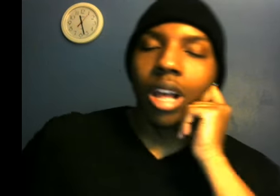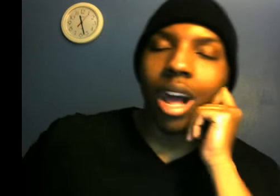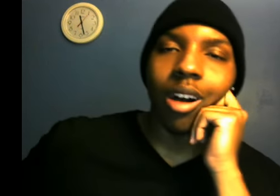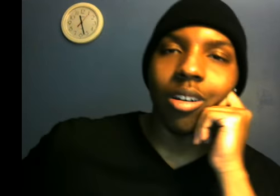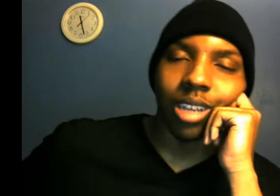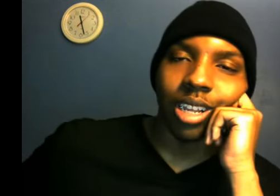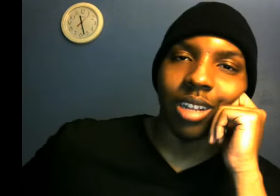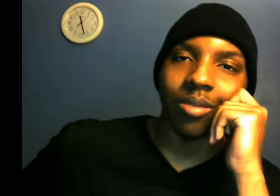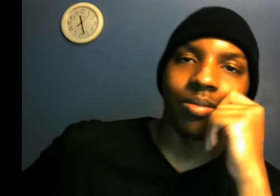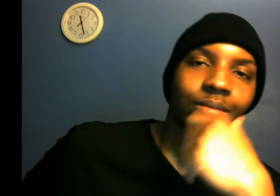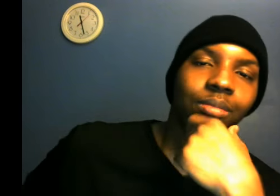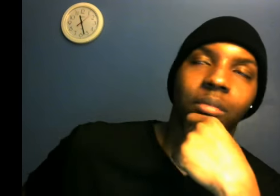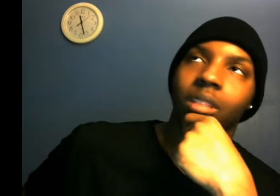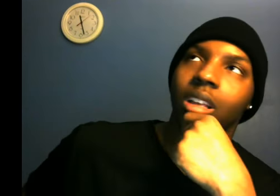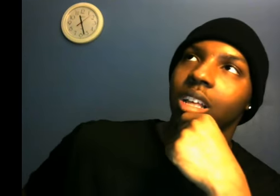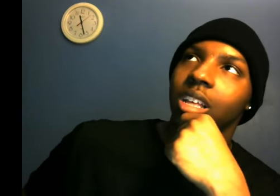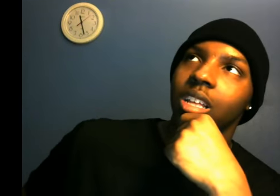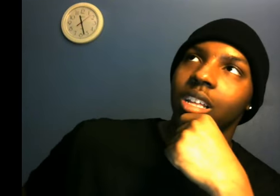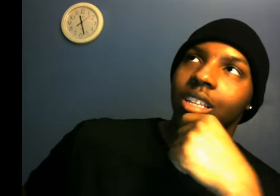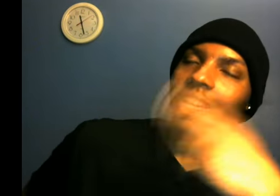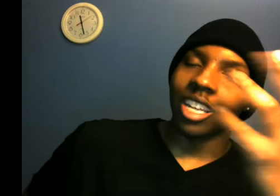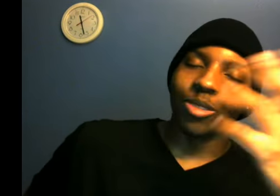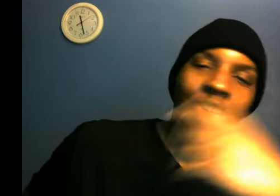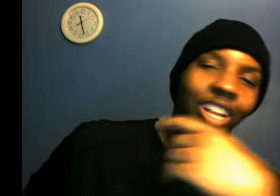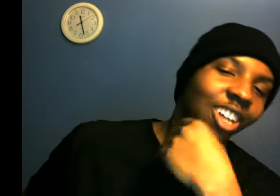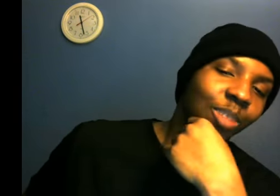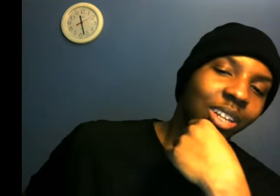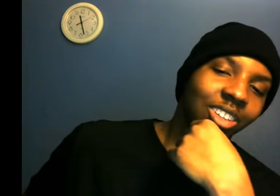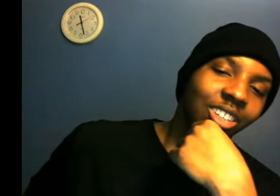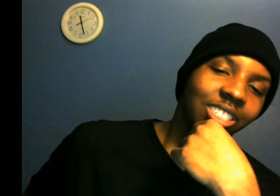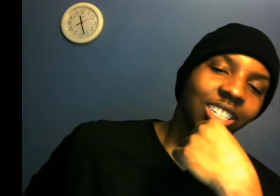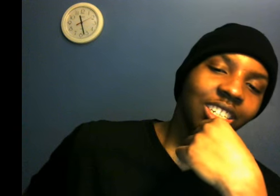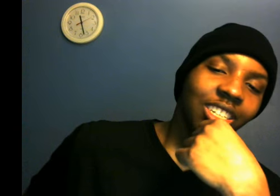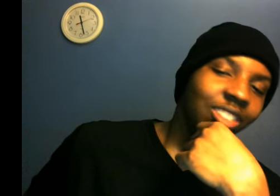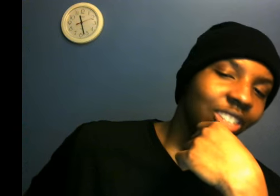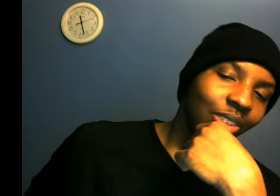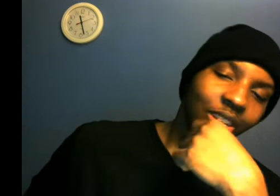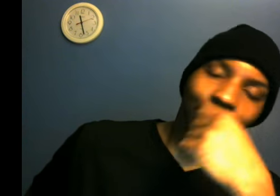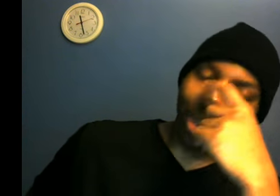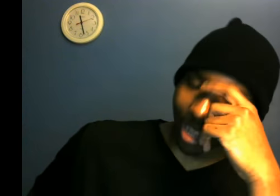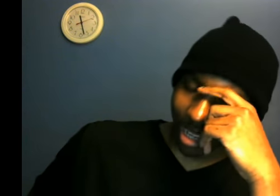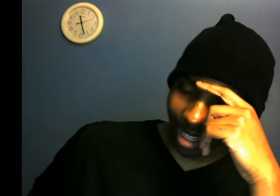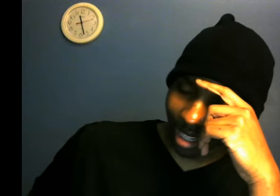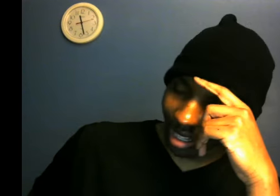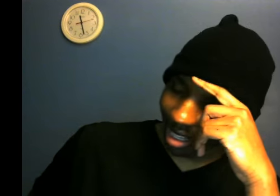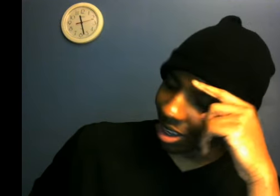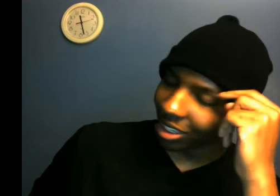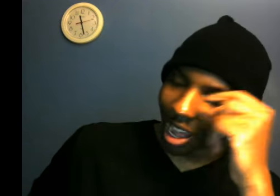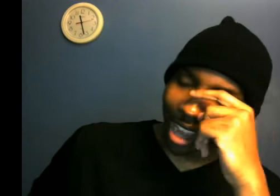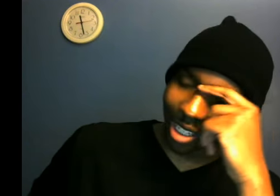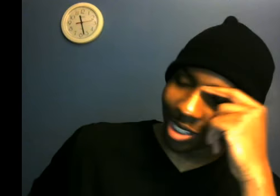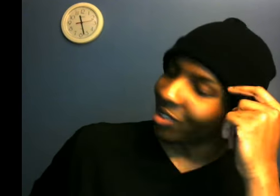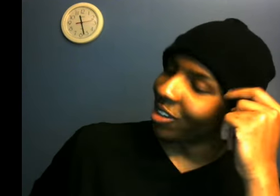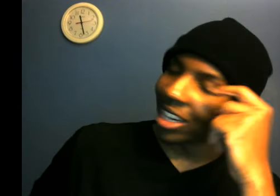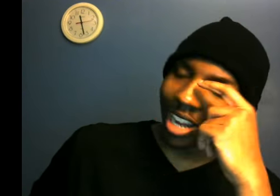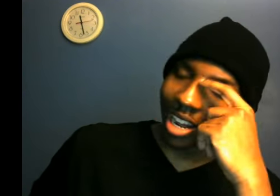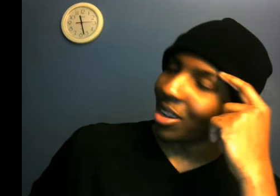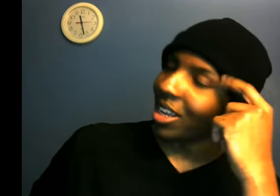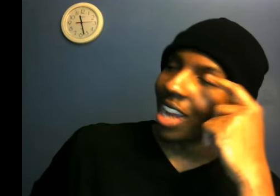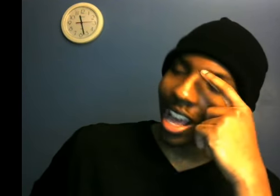I don't get it. Yeah, that's, that's all my thoughts is on this video, man. On the Lions right now, man. I